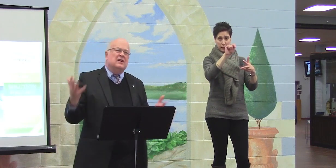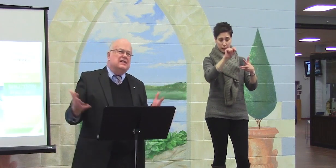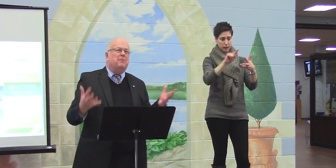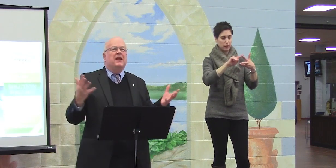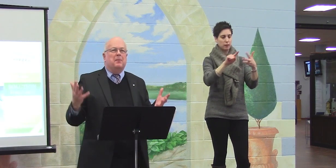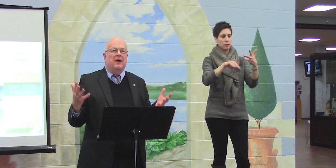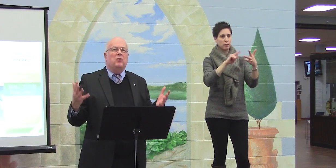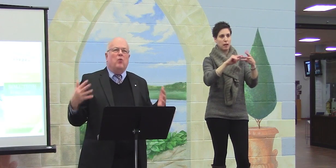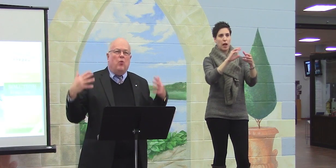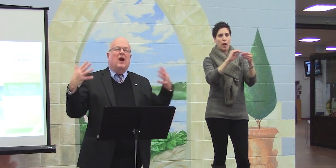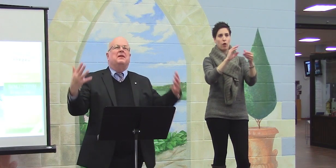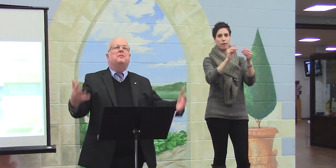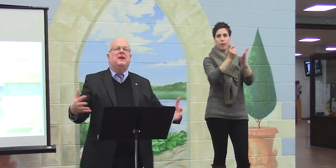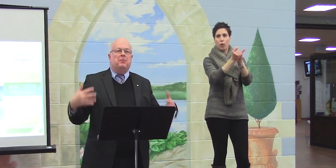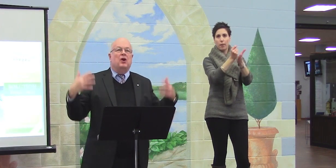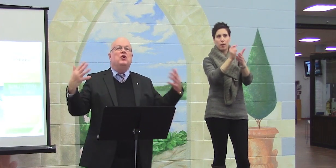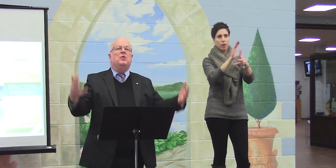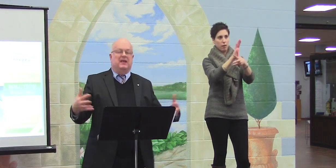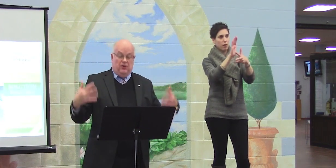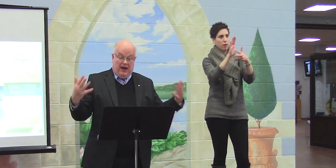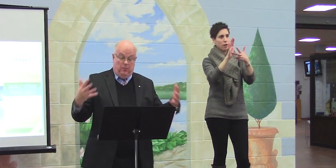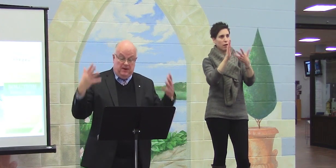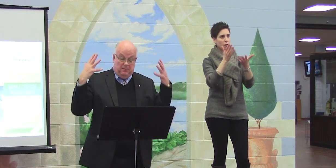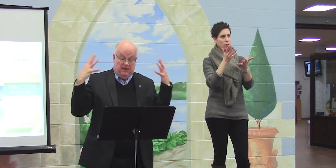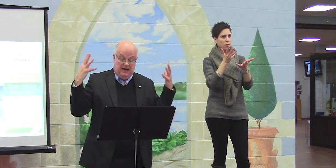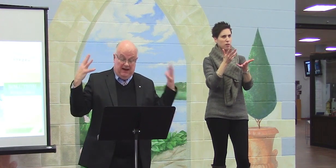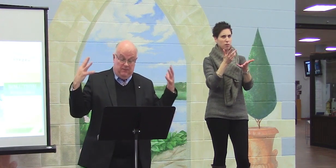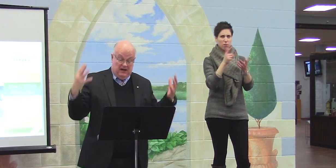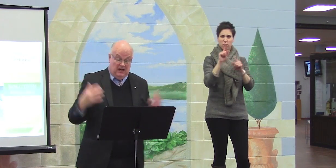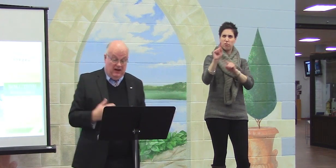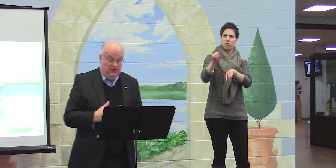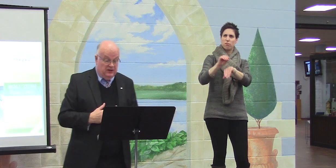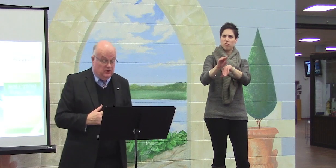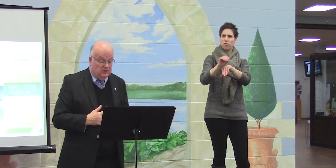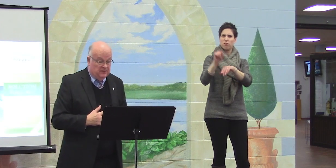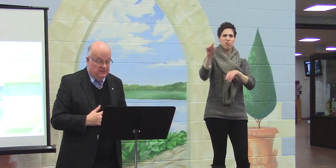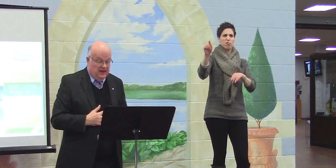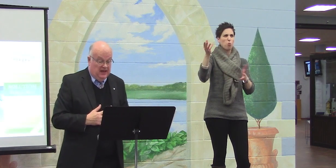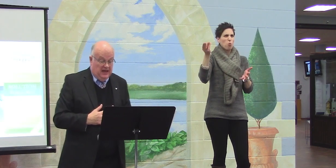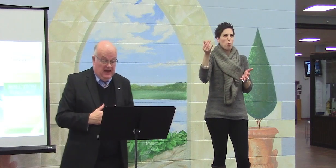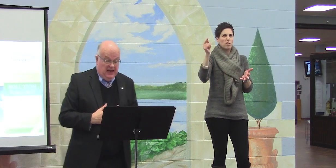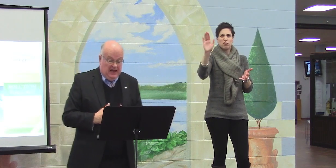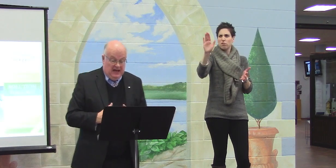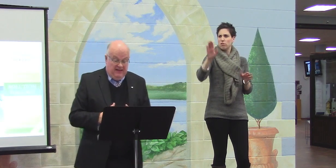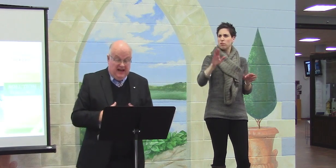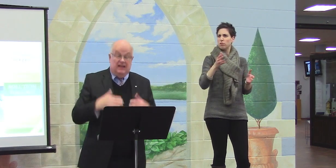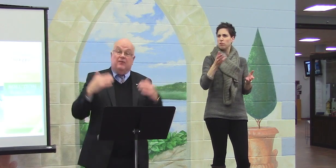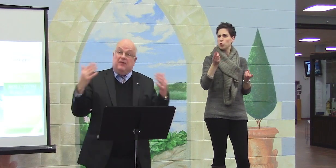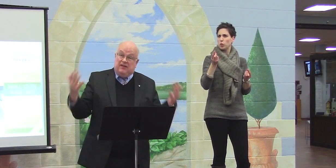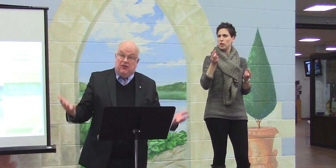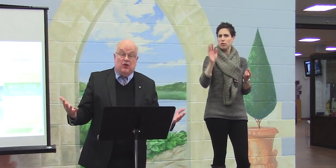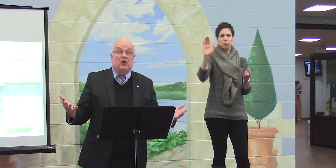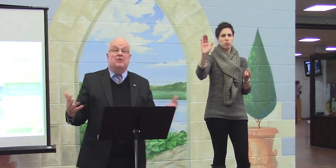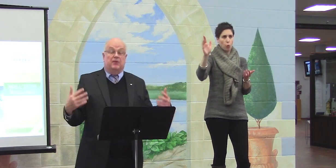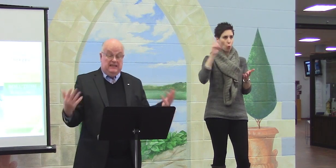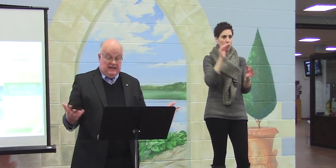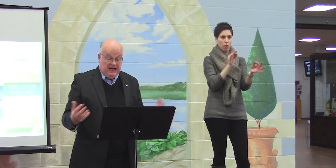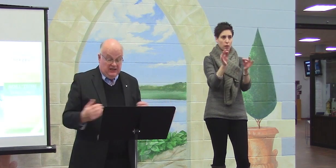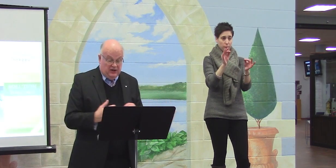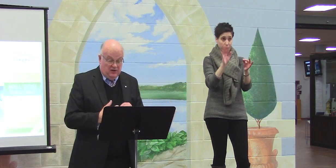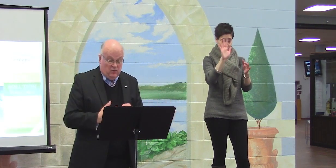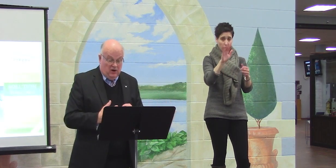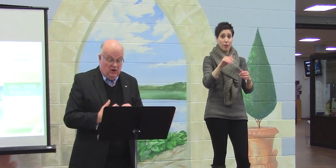something about what people are doing to help people that have mental health issues. Then in the third